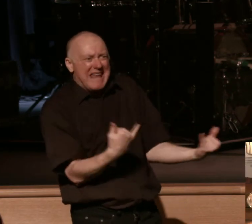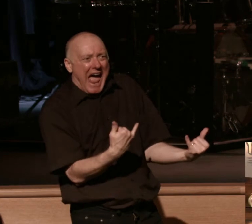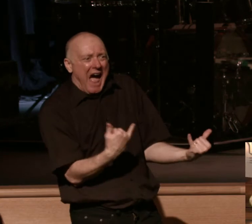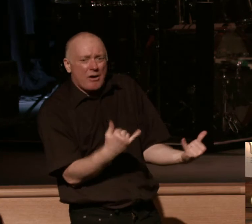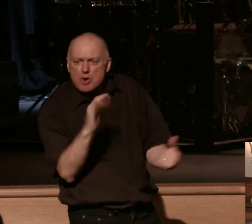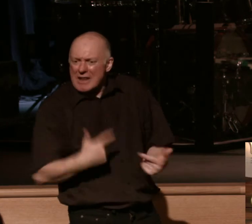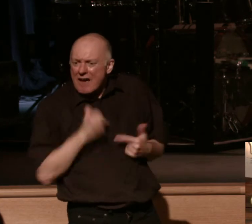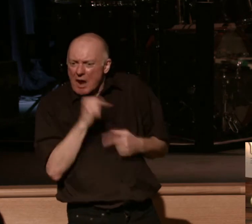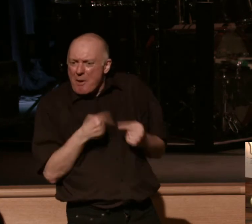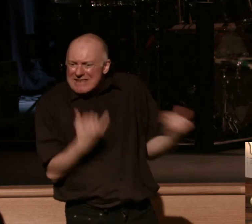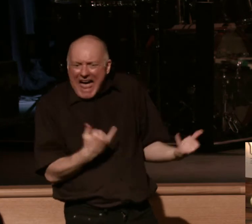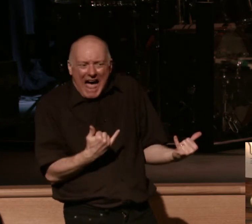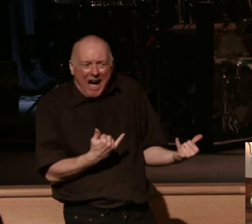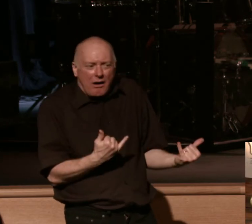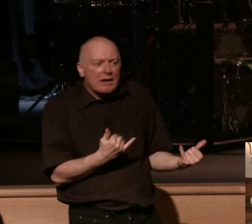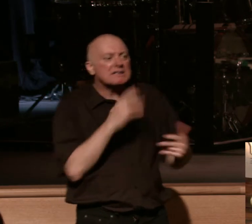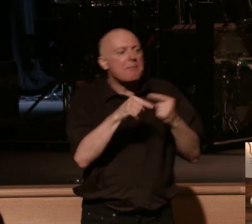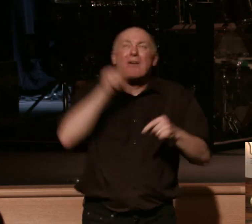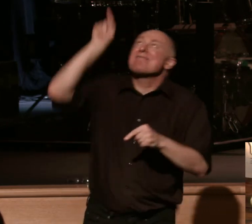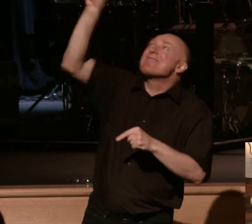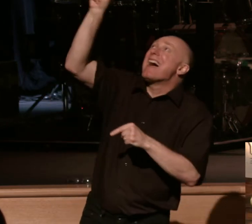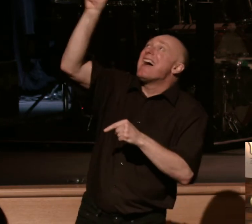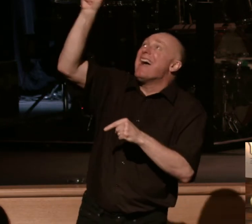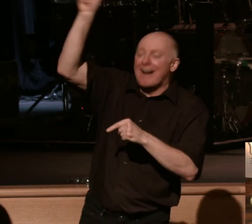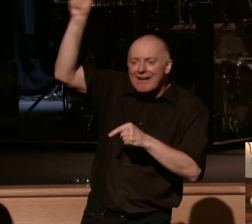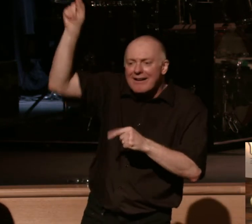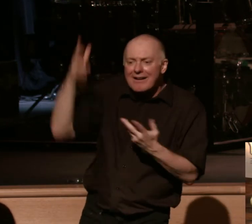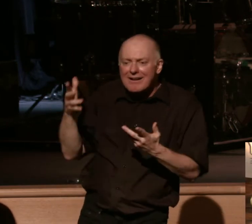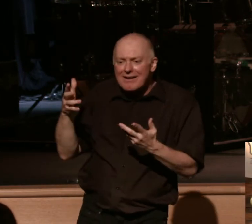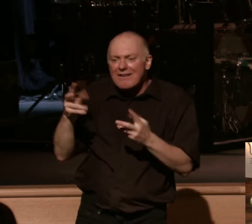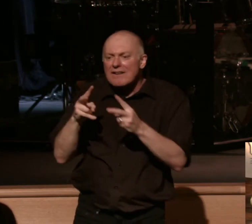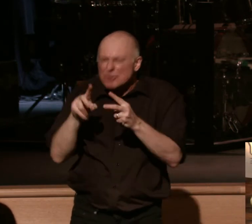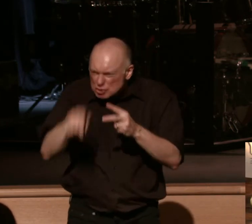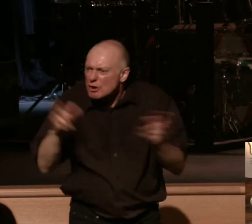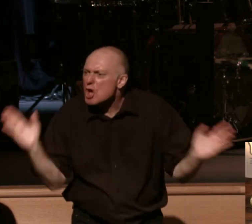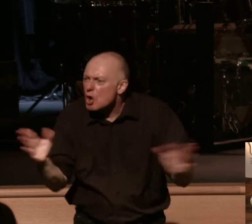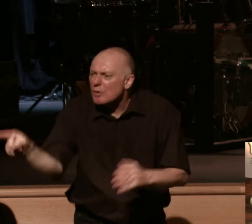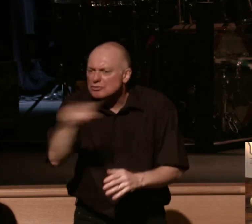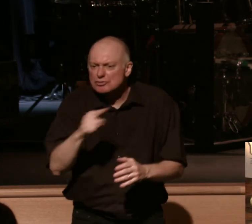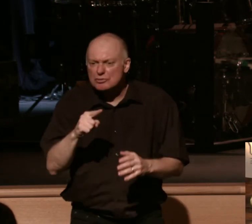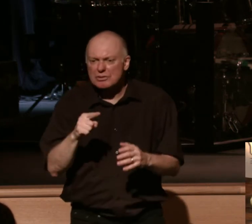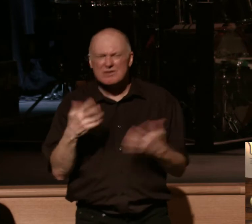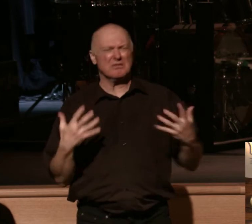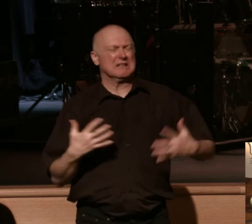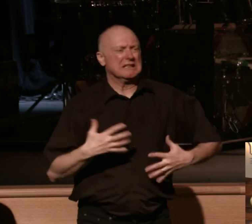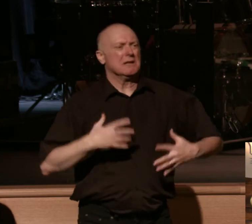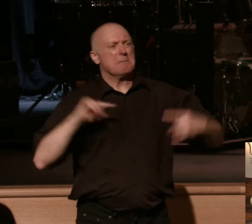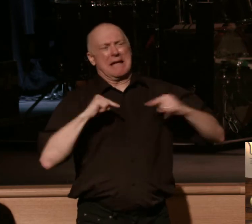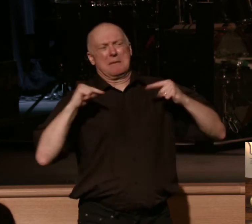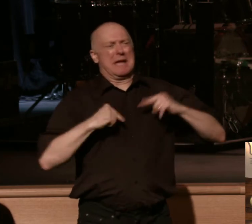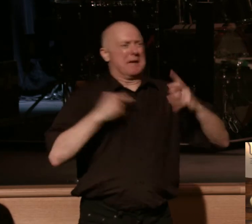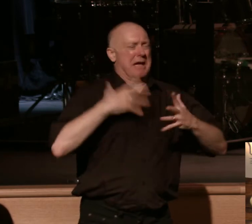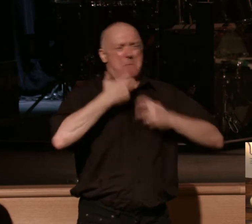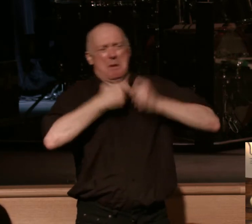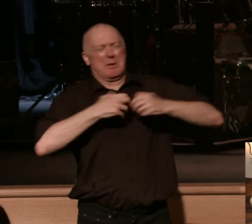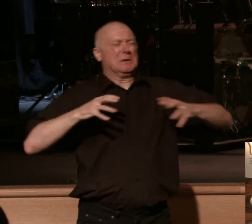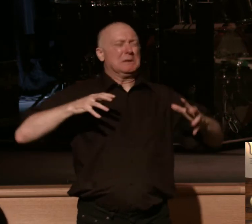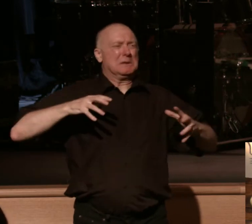it's about what will be and in some ways it becomes very encouraging to groan right because you sense there's even eternity in that